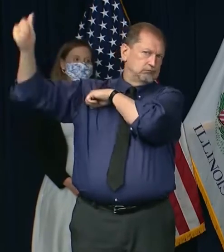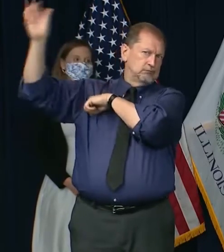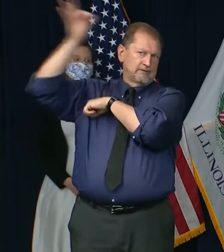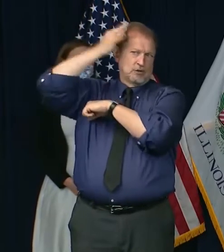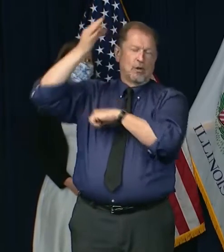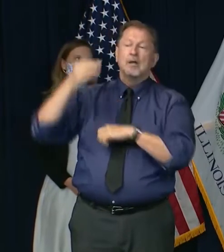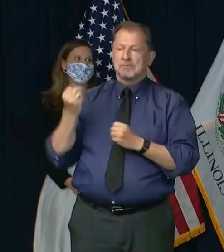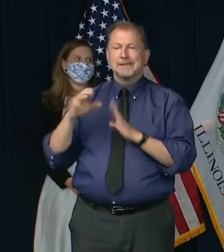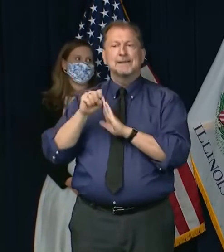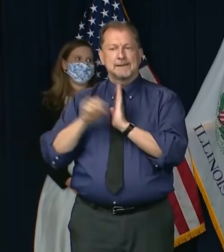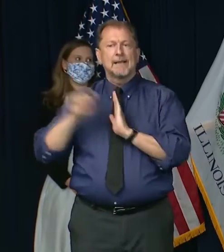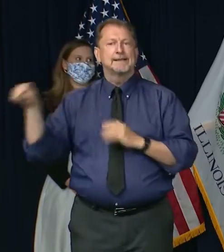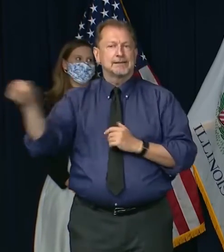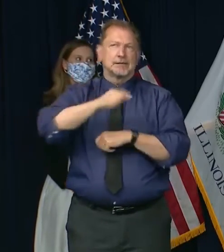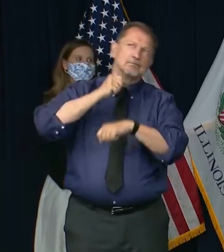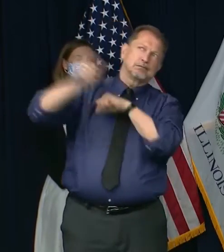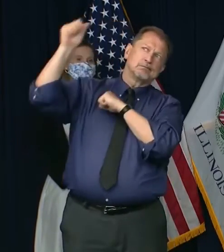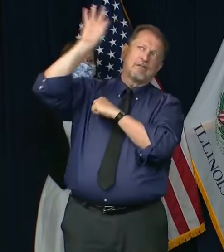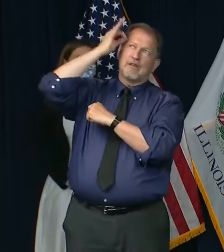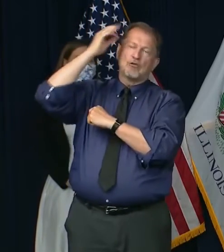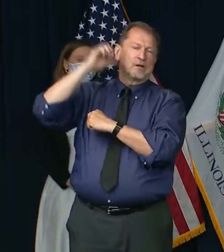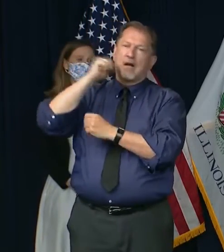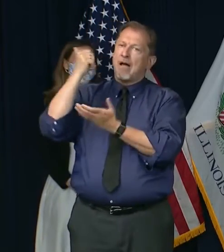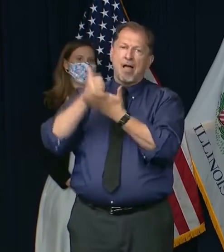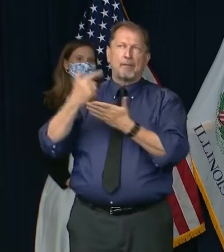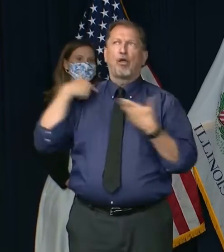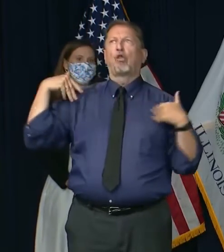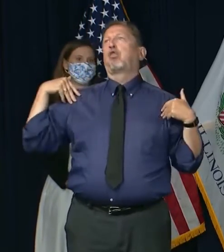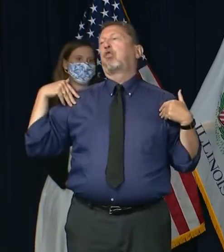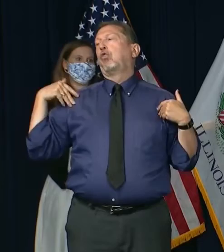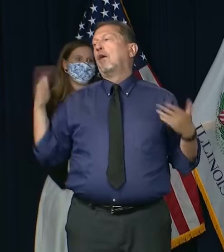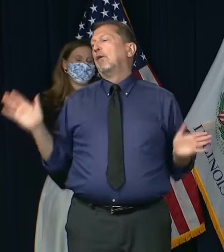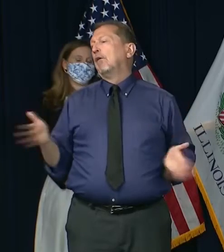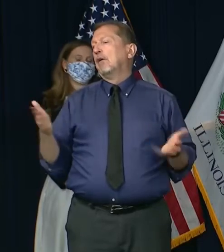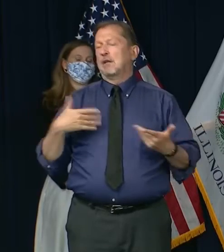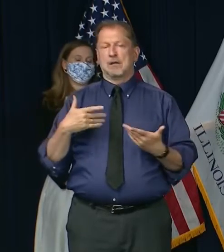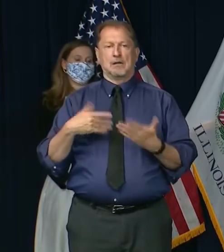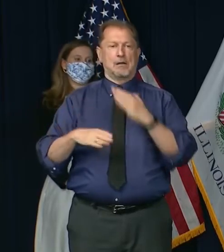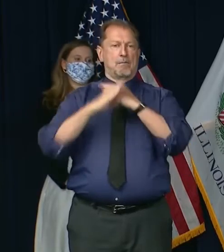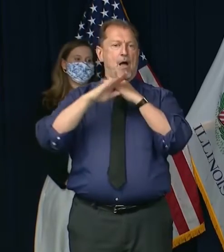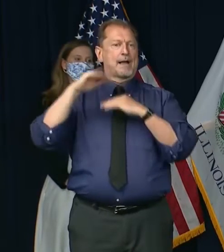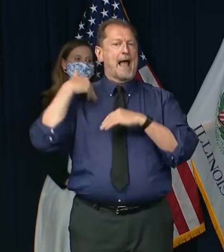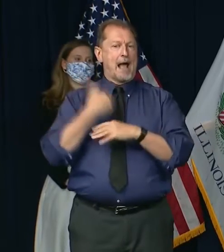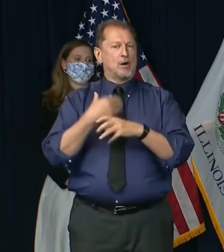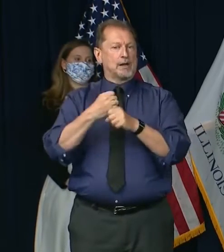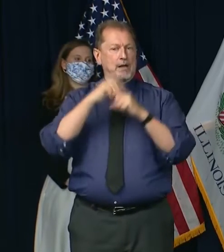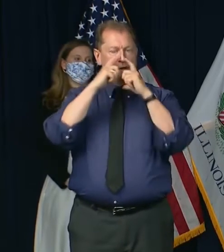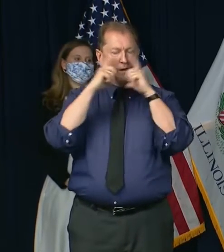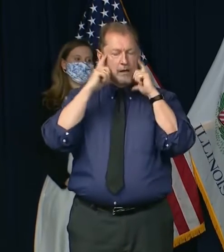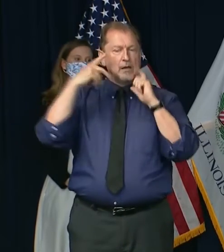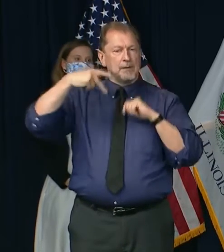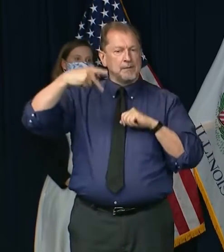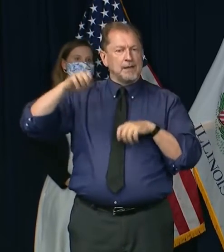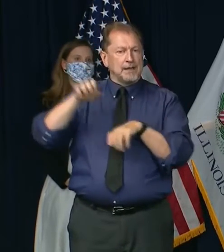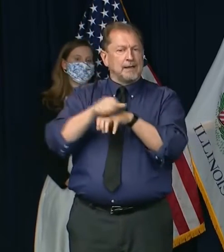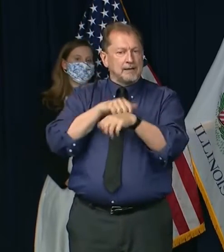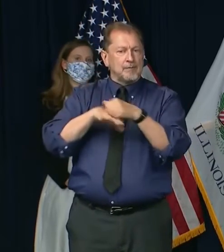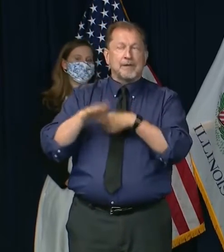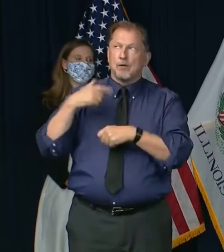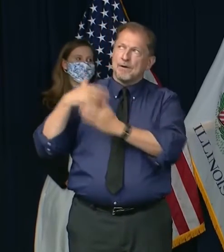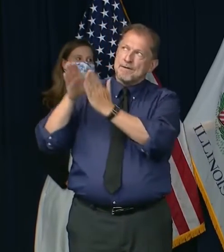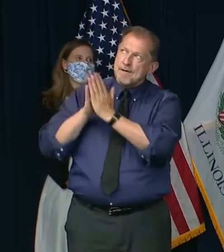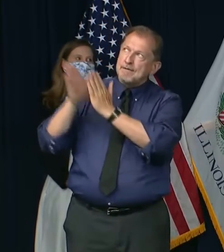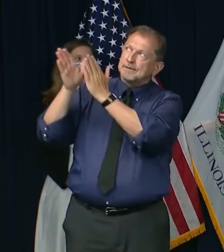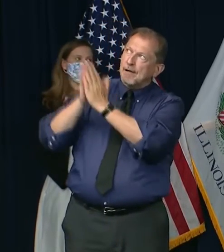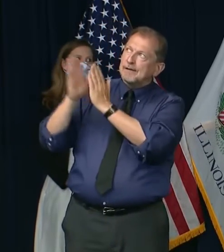government not being of any assistance, indeed, a kind of hindrance in getting PPE. We've asked for PPE from the federal